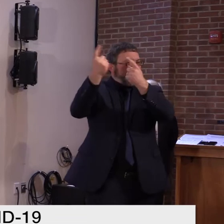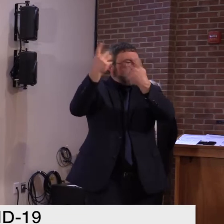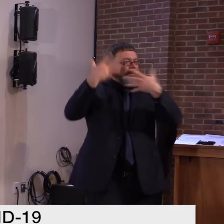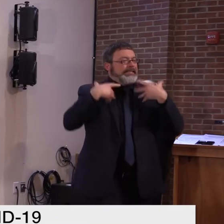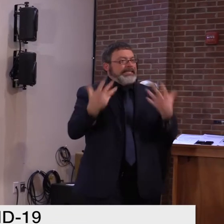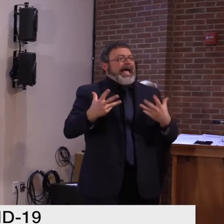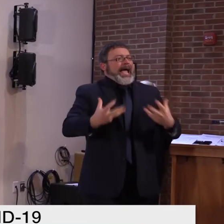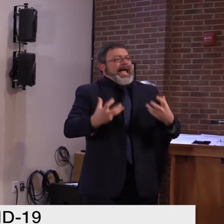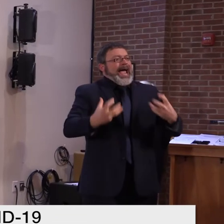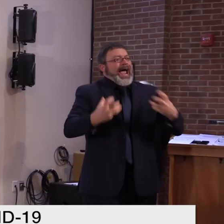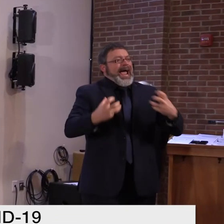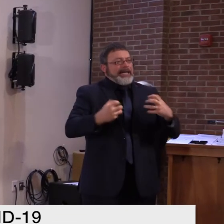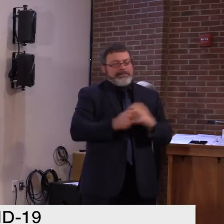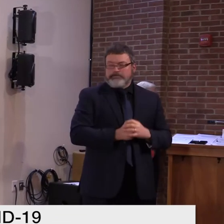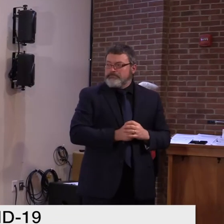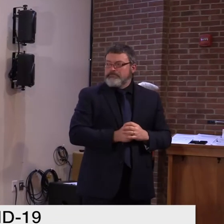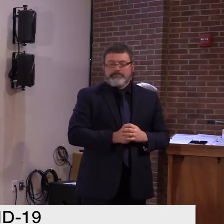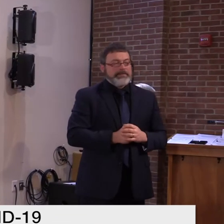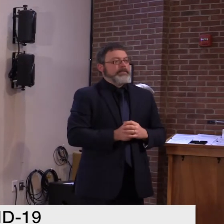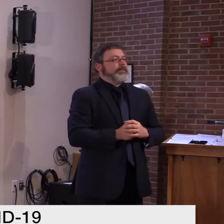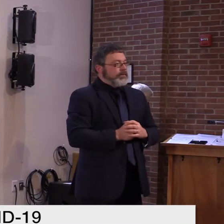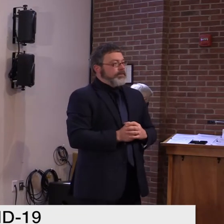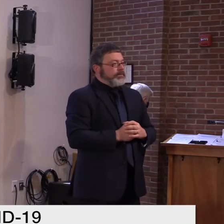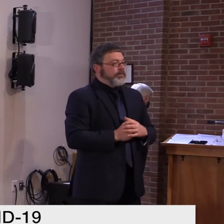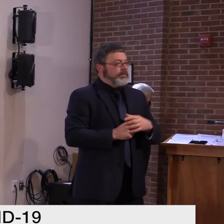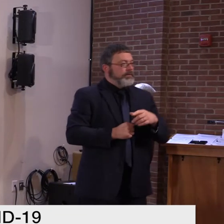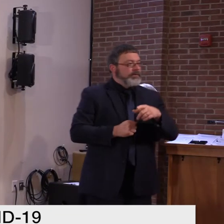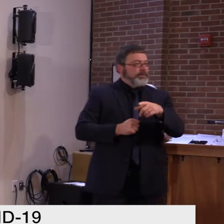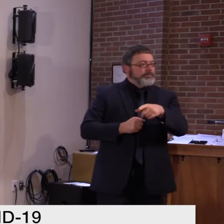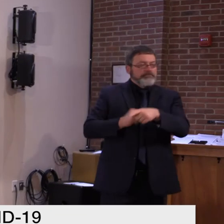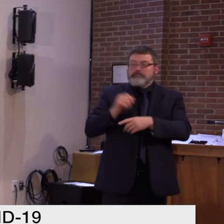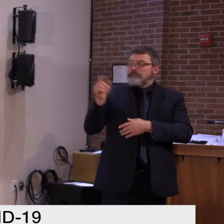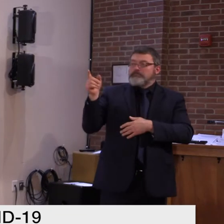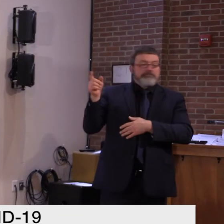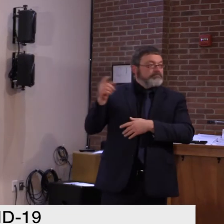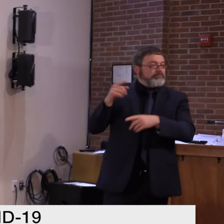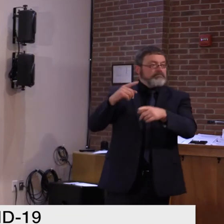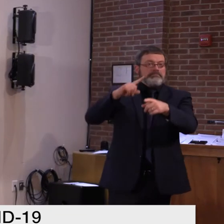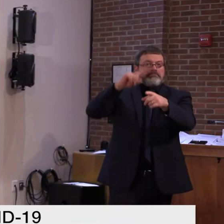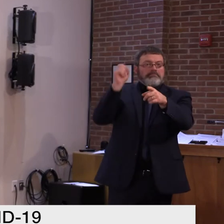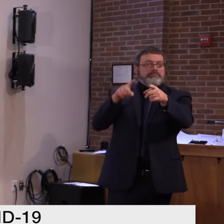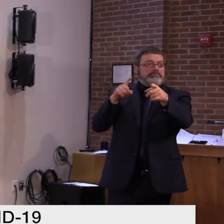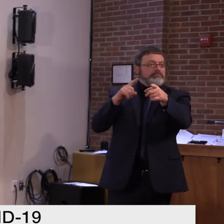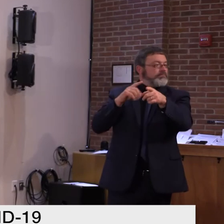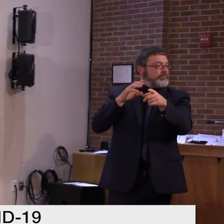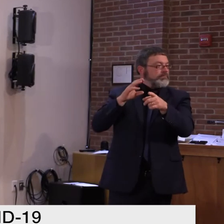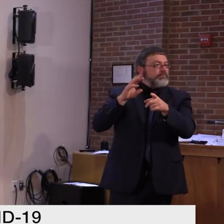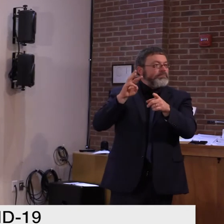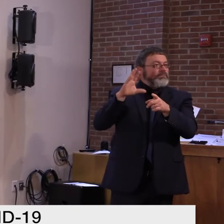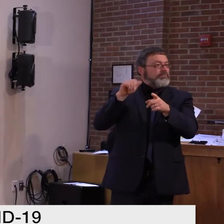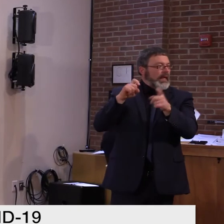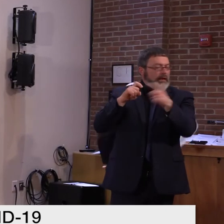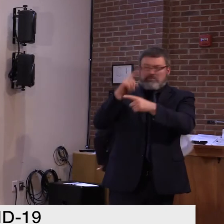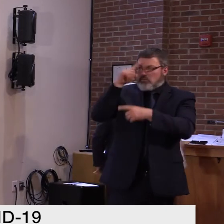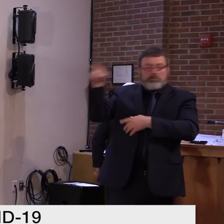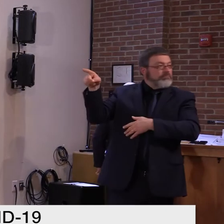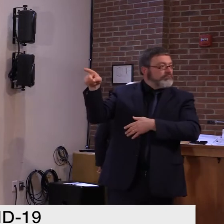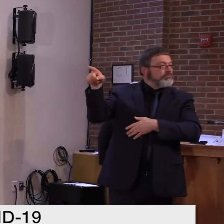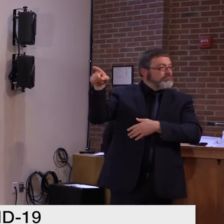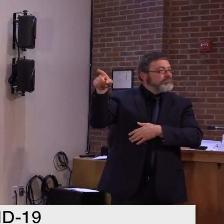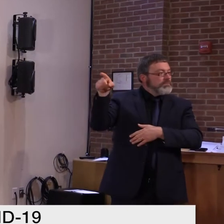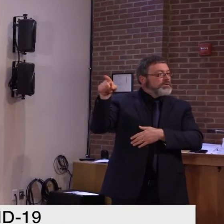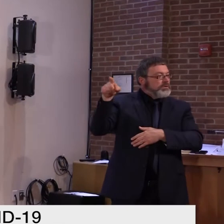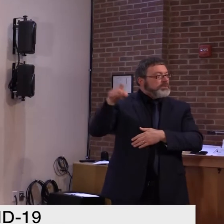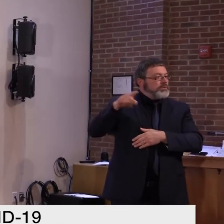You said that every college student needs to be quarantining when they come back, but a lot of schools have been doing their own testing. So let's just say I'm a